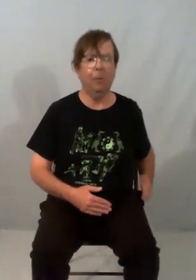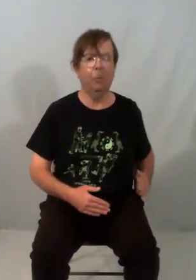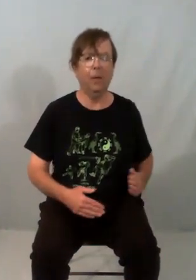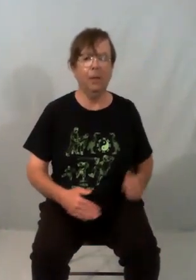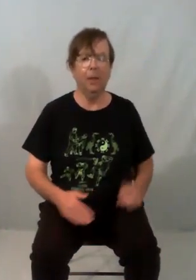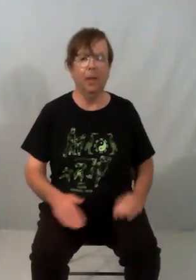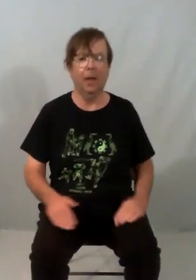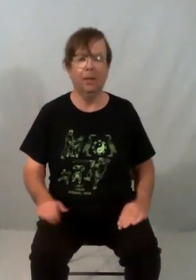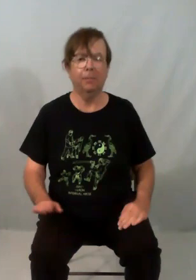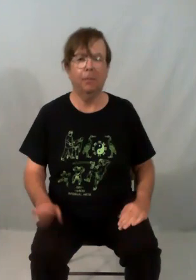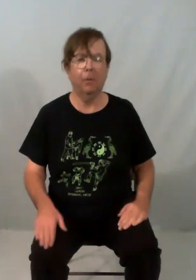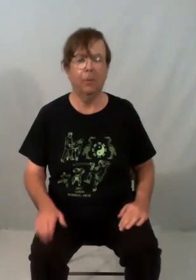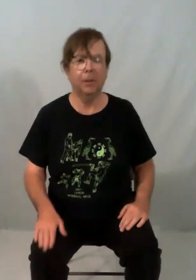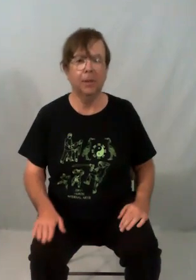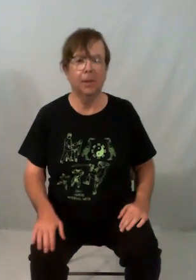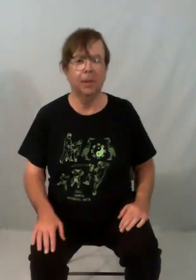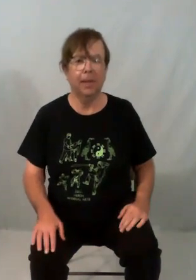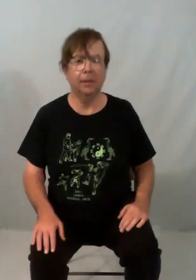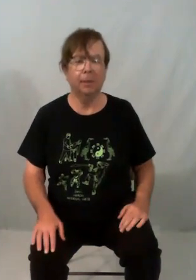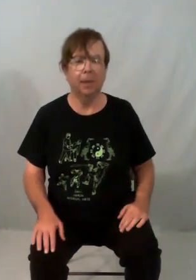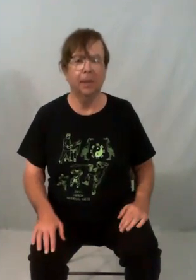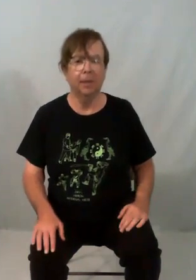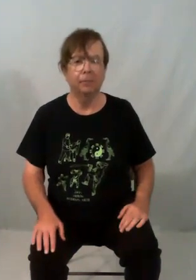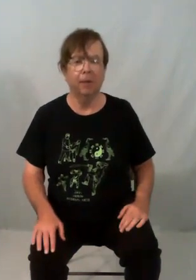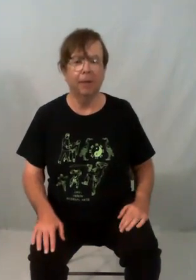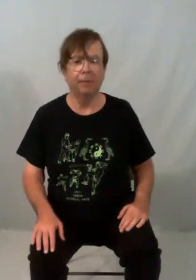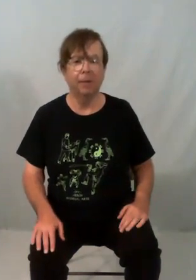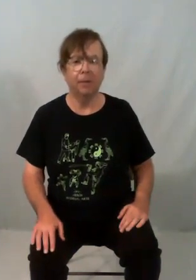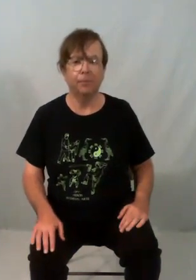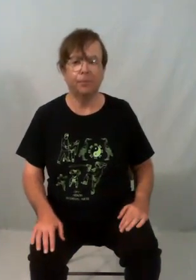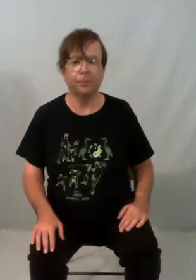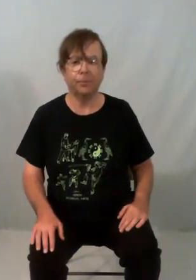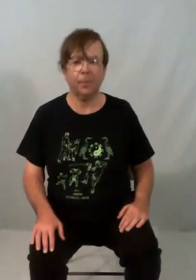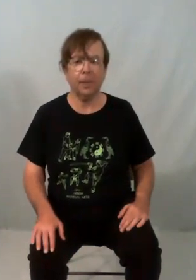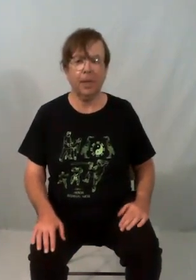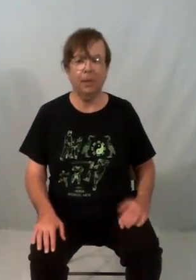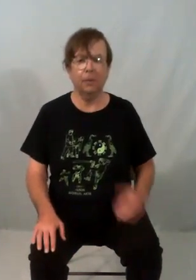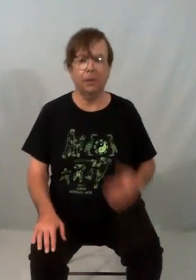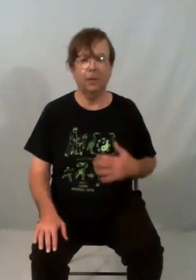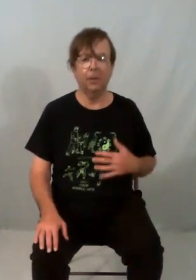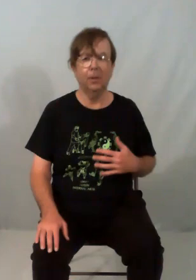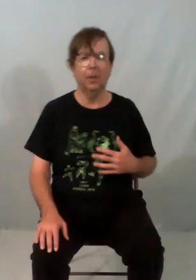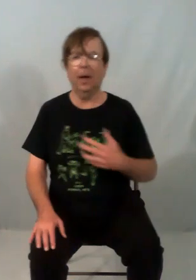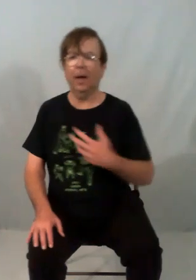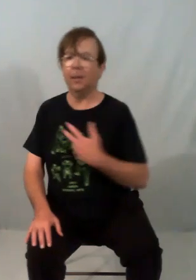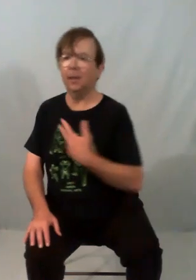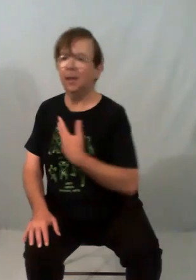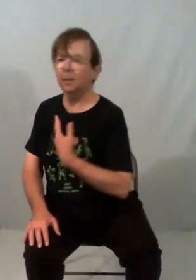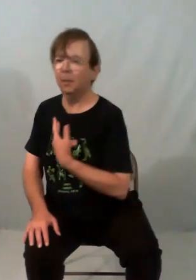one, I go forwards into my right foot. On two, I turn the body.